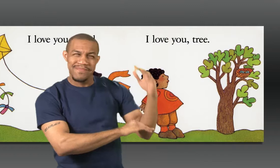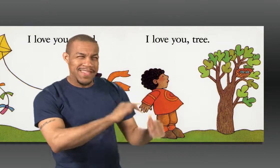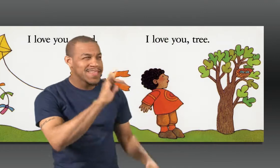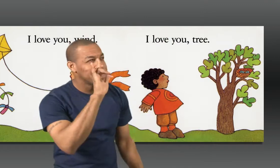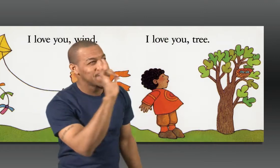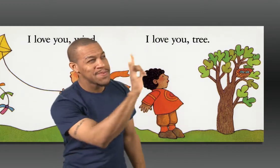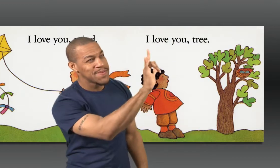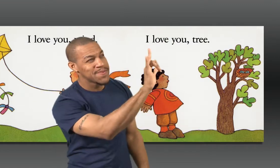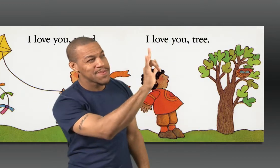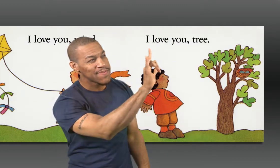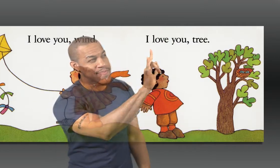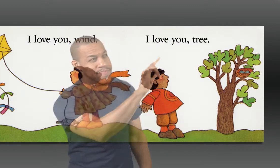I love you, Tree.